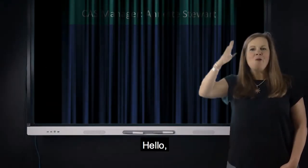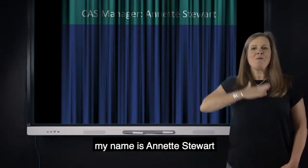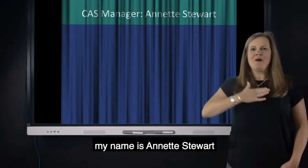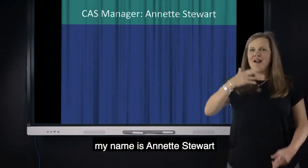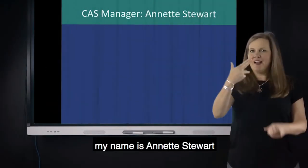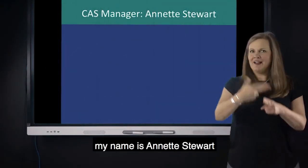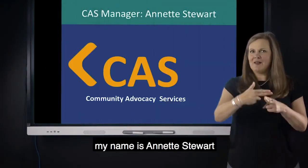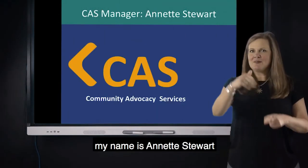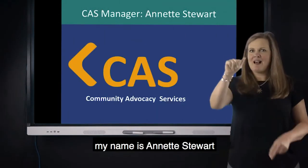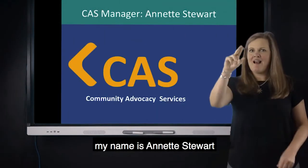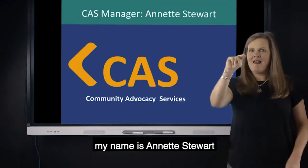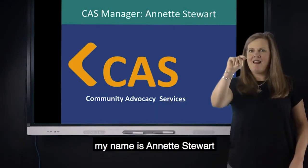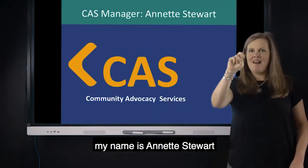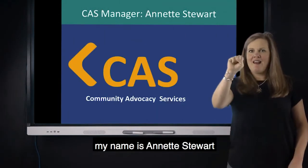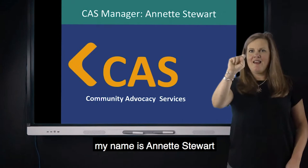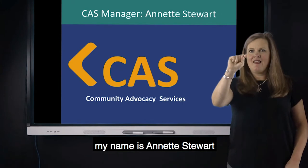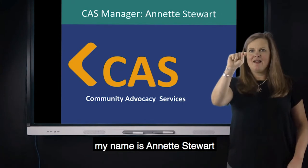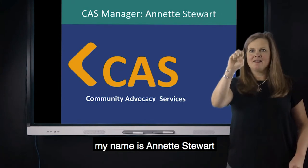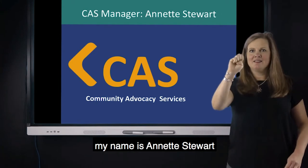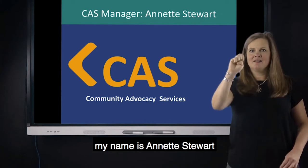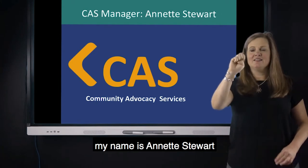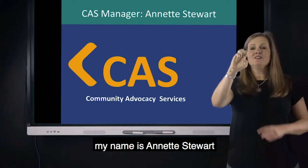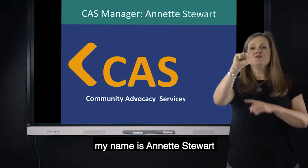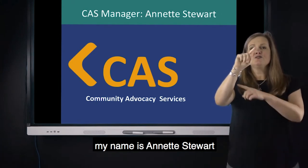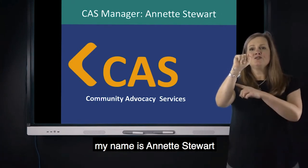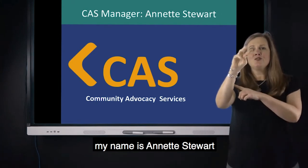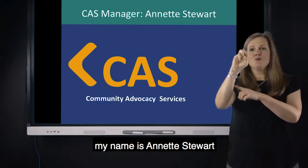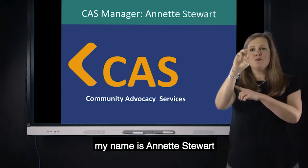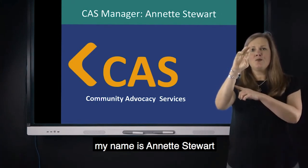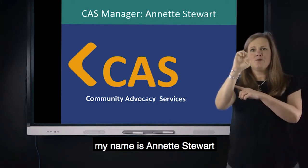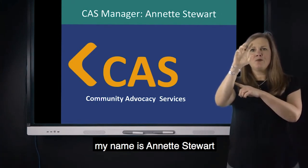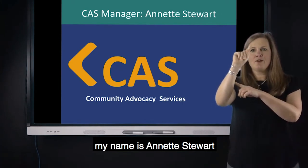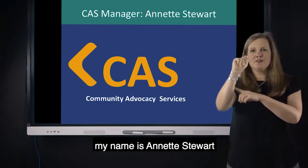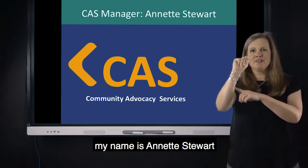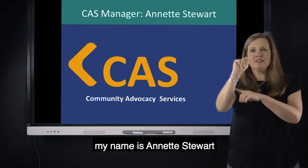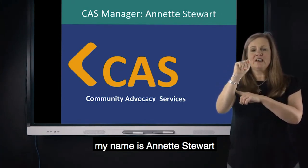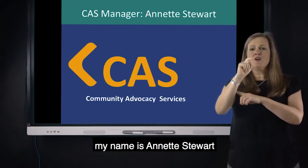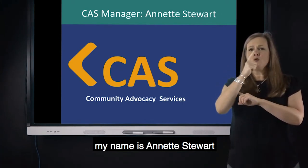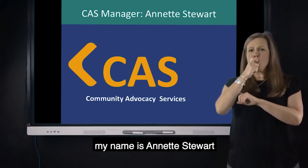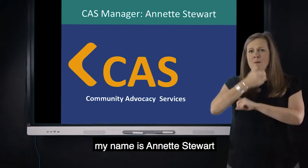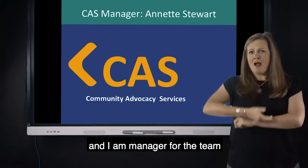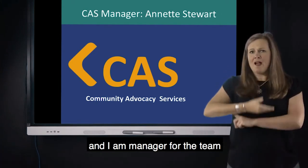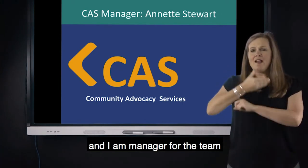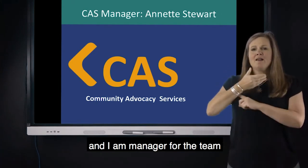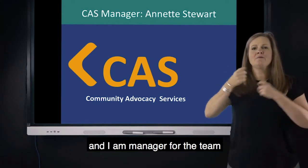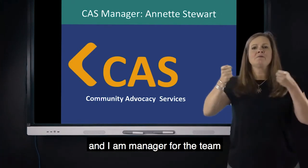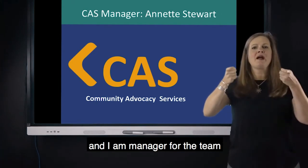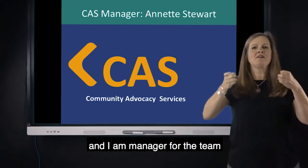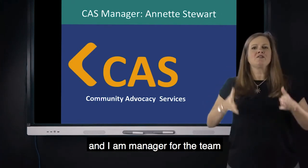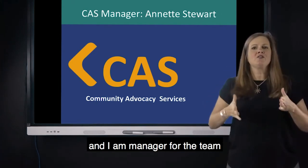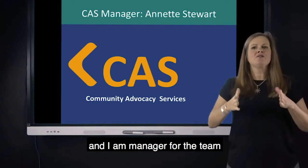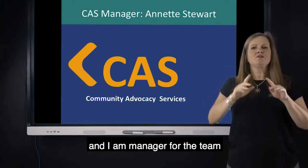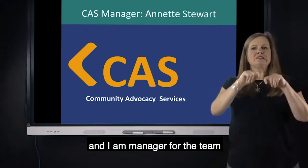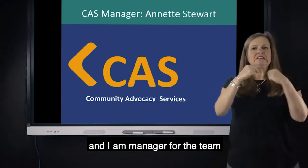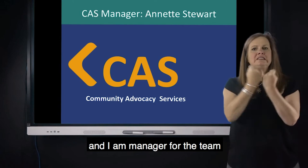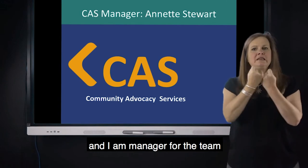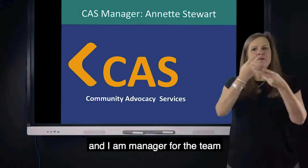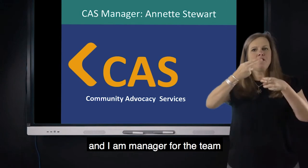Hello, my name is Annette Stewart, and I am the